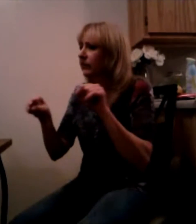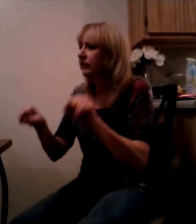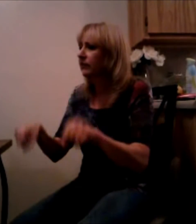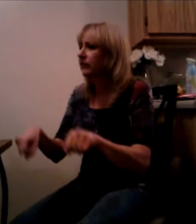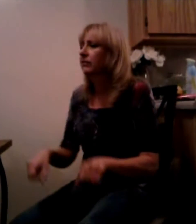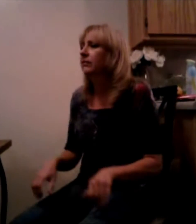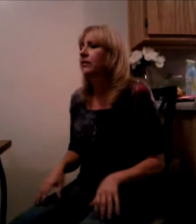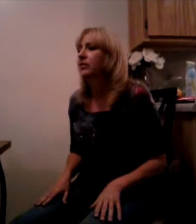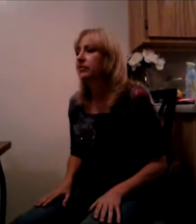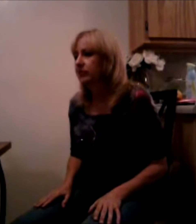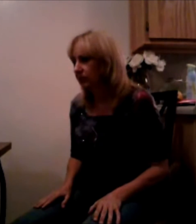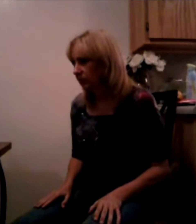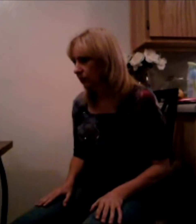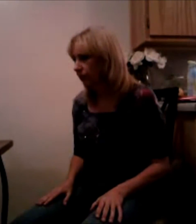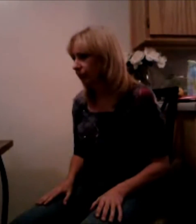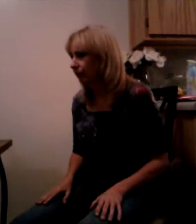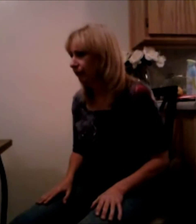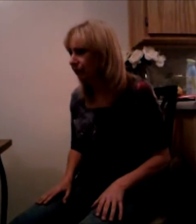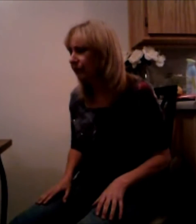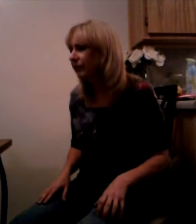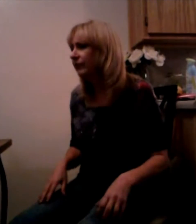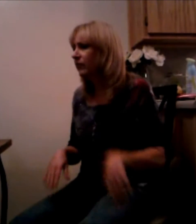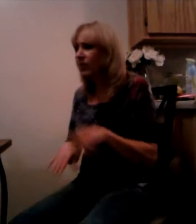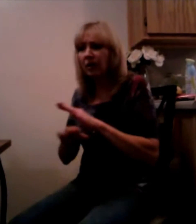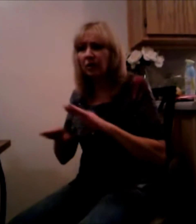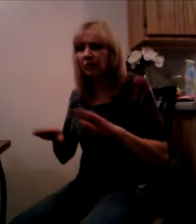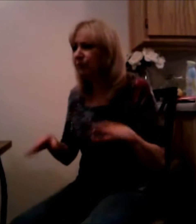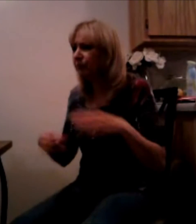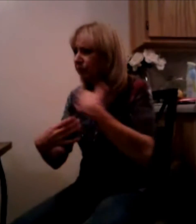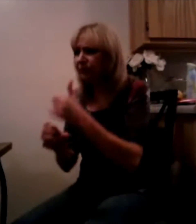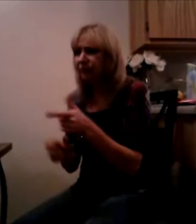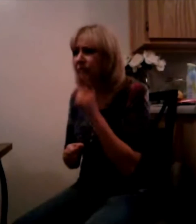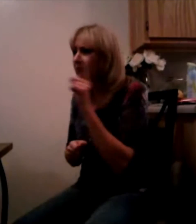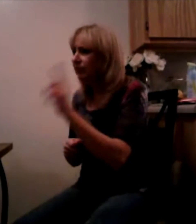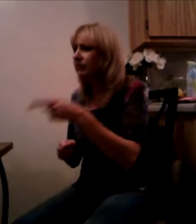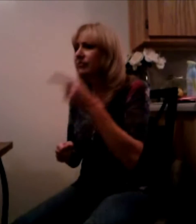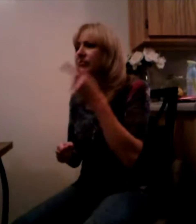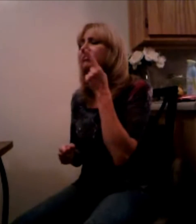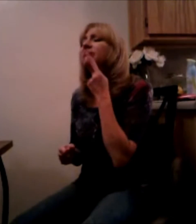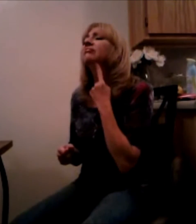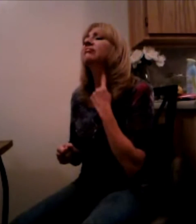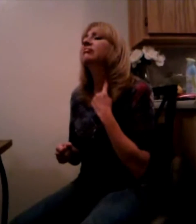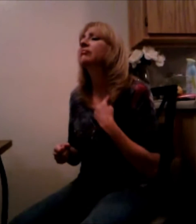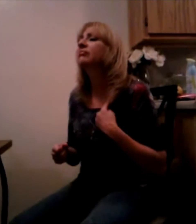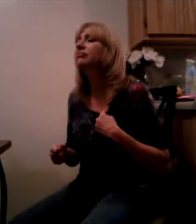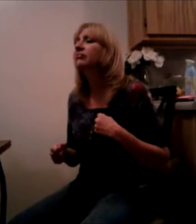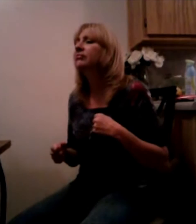Get your lust From the rich man's gold